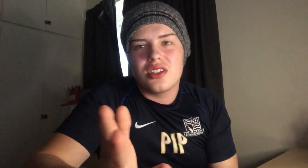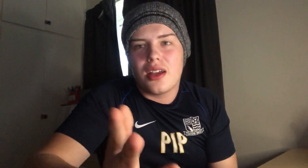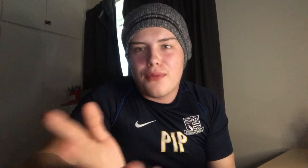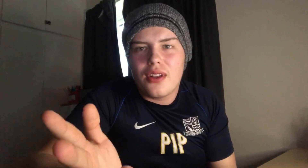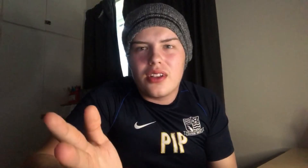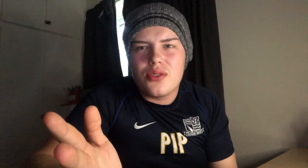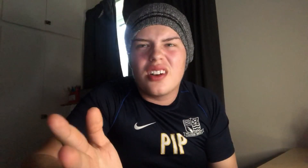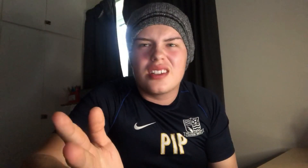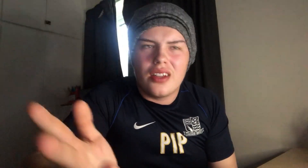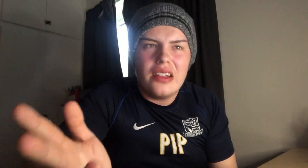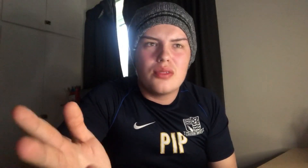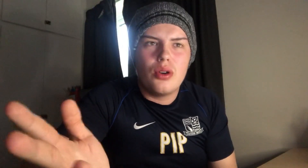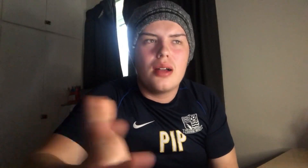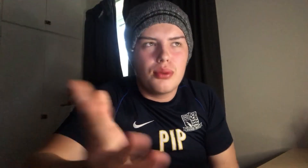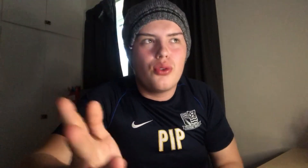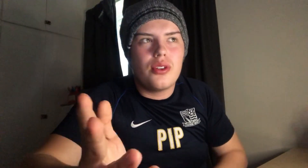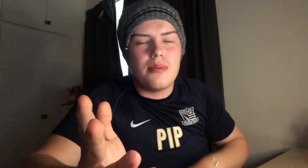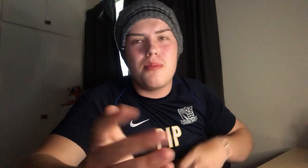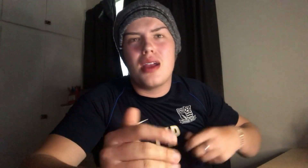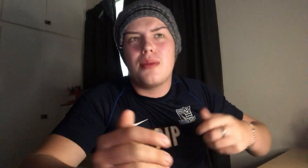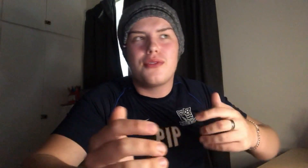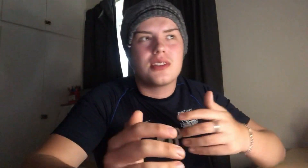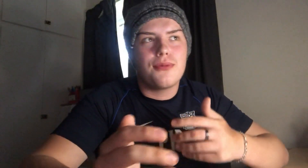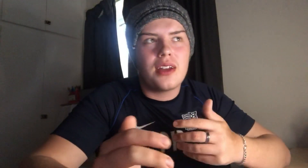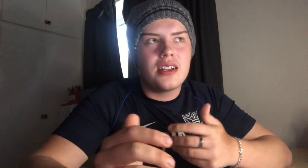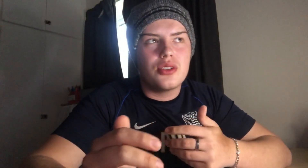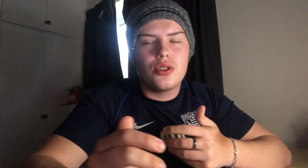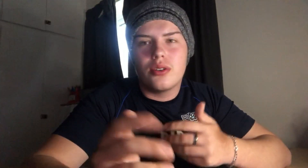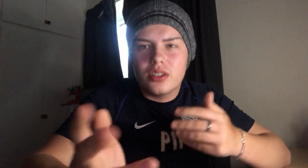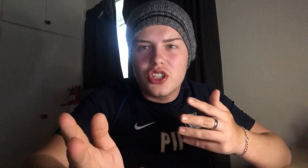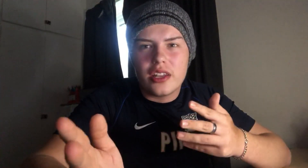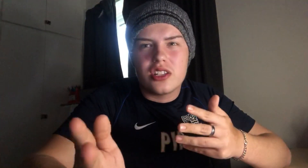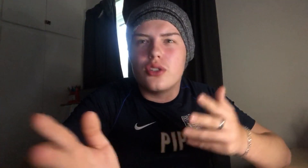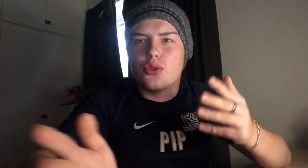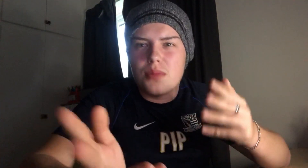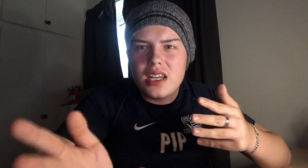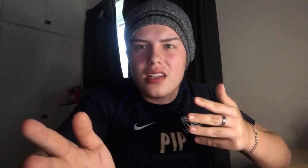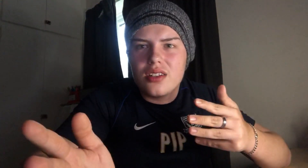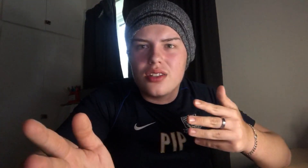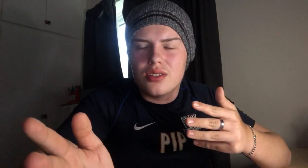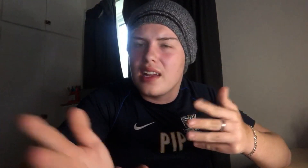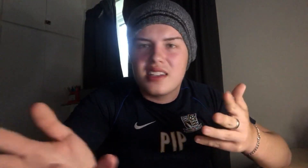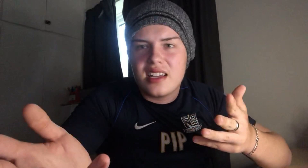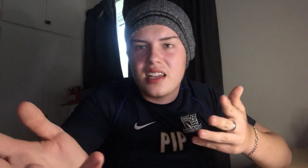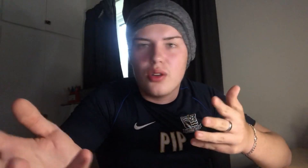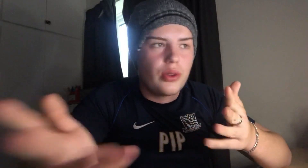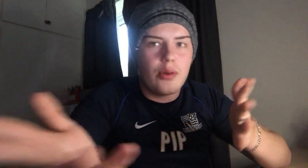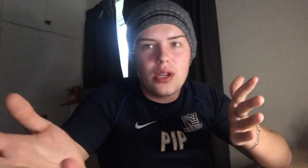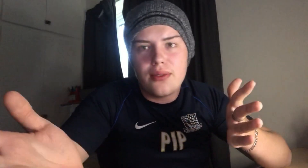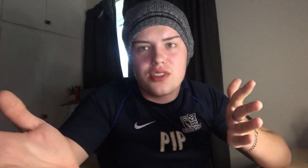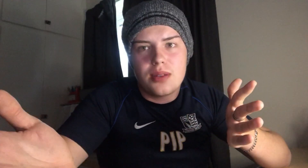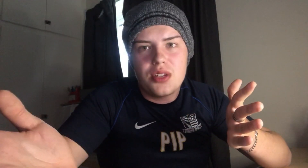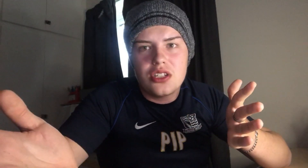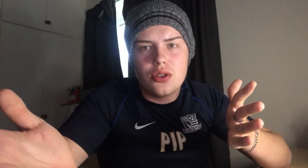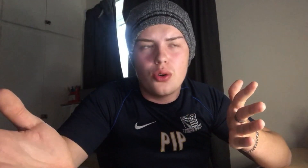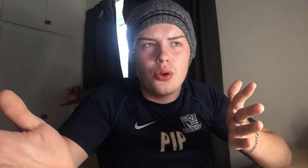because I felt like you guys liked what I brought, maybe for some fans who couldn't check their social medias that day, or that week for some reason, or